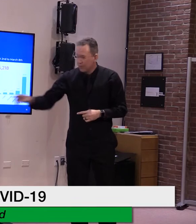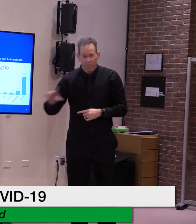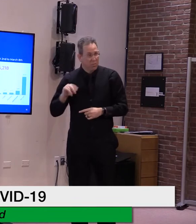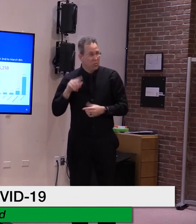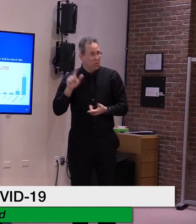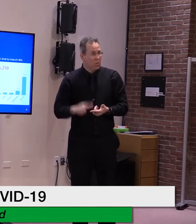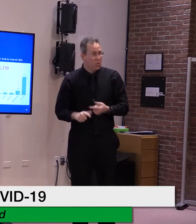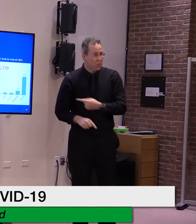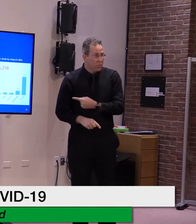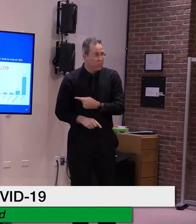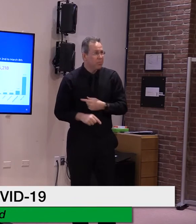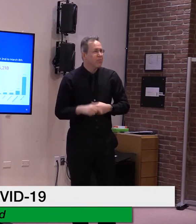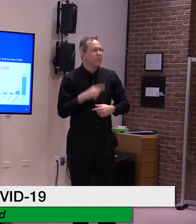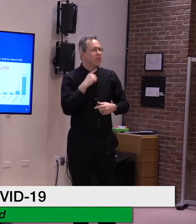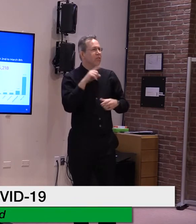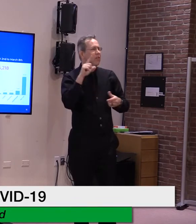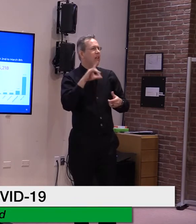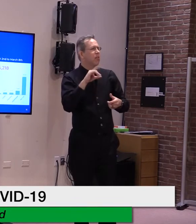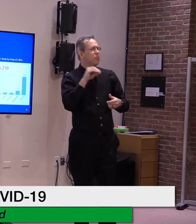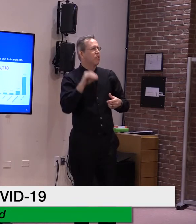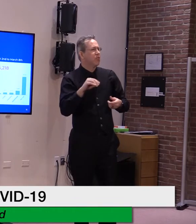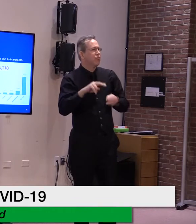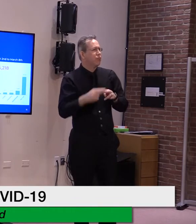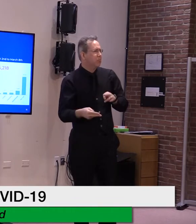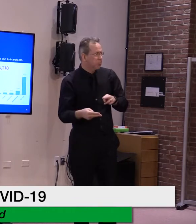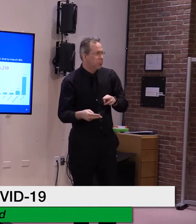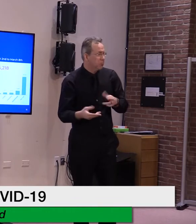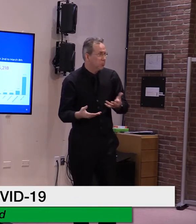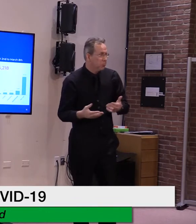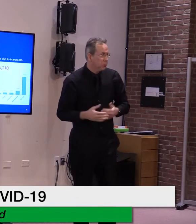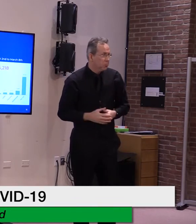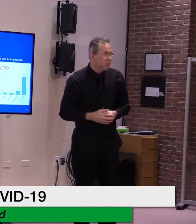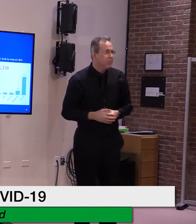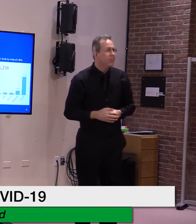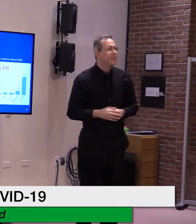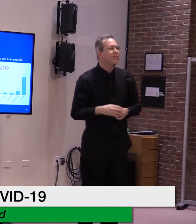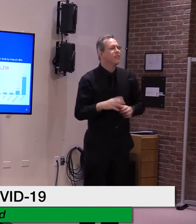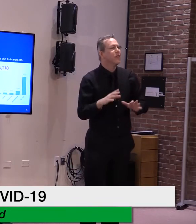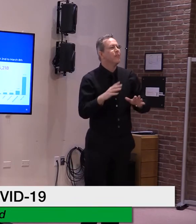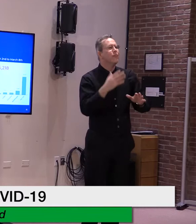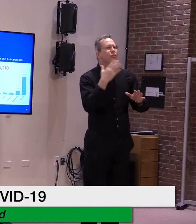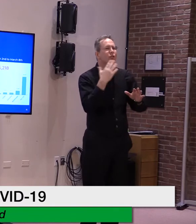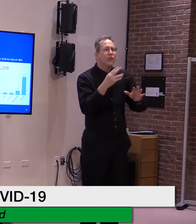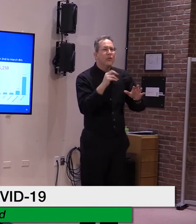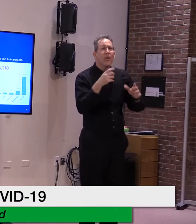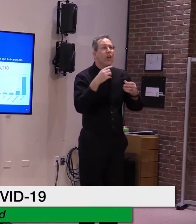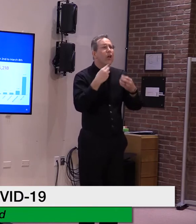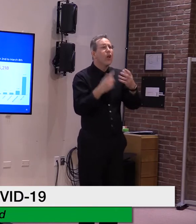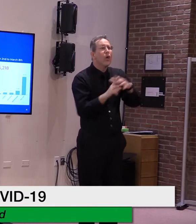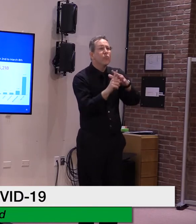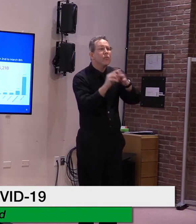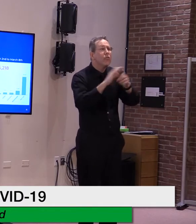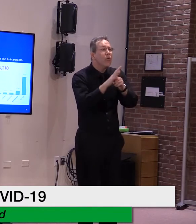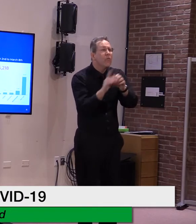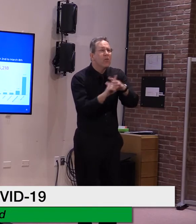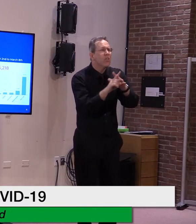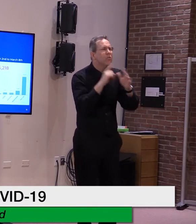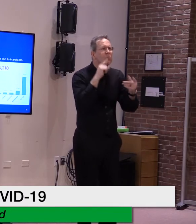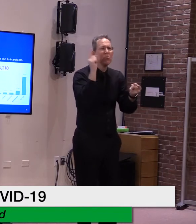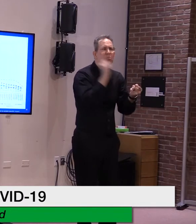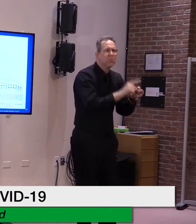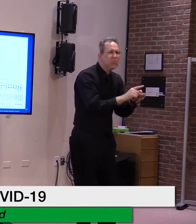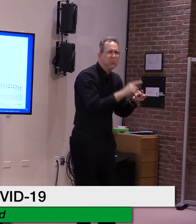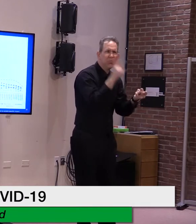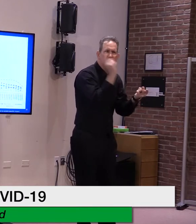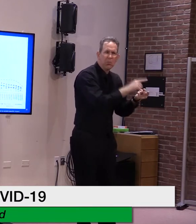And the other regional metrics are improving as well with positivity rates, hospitalization rates, and fatality rates all continuing to decline.